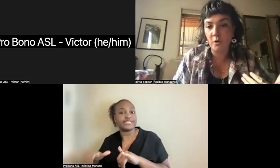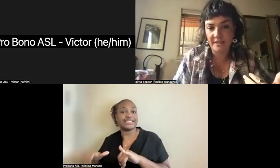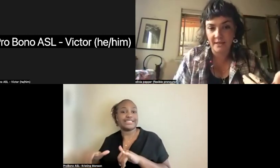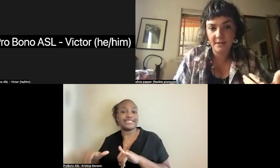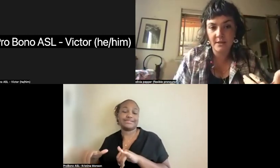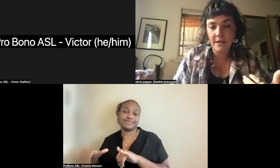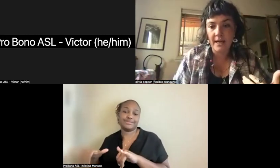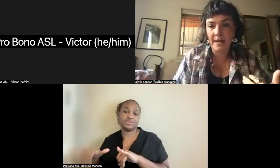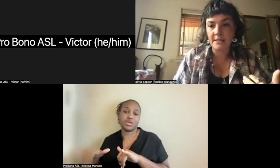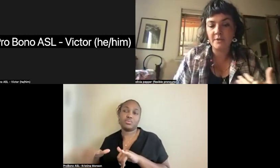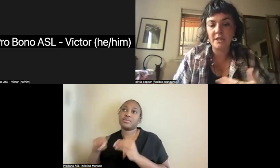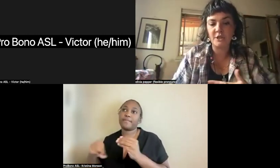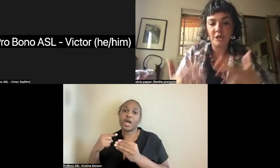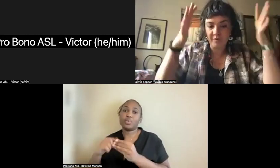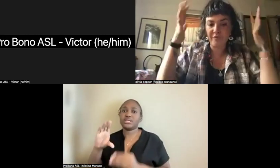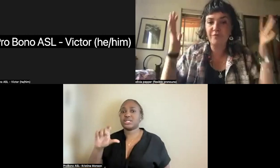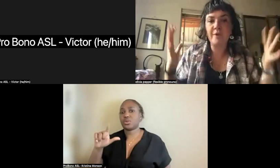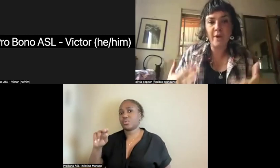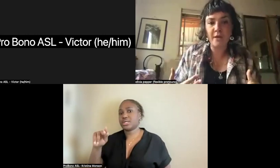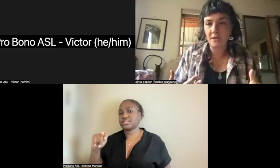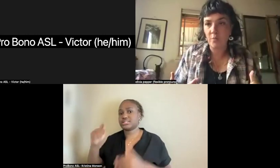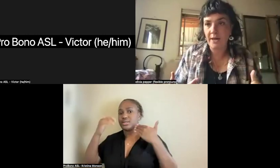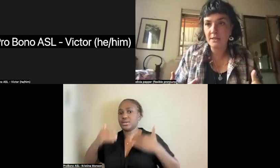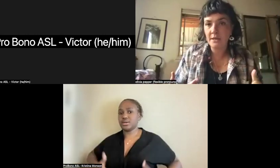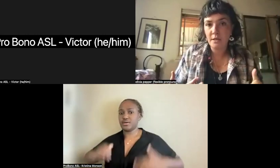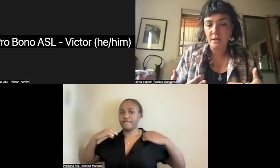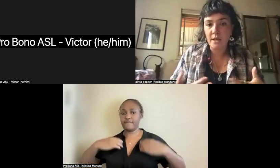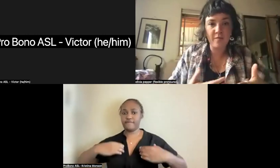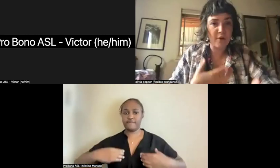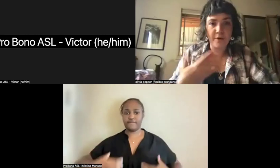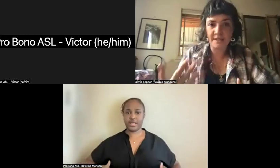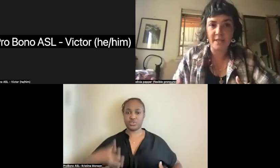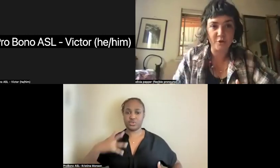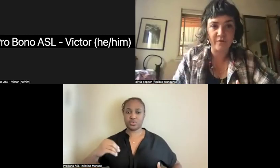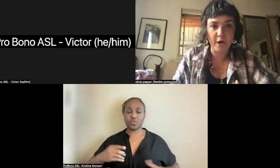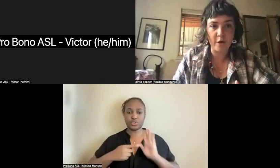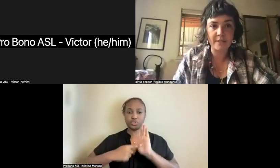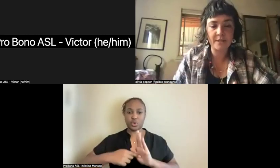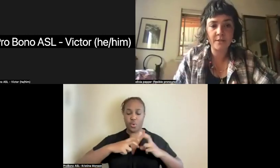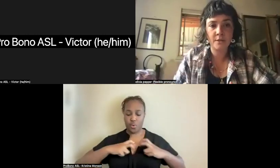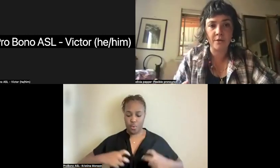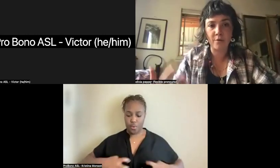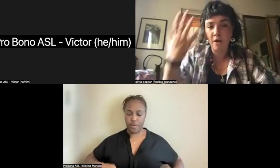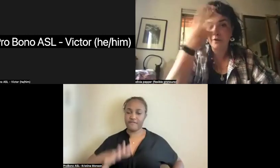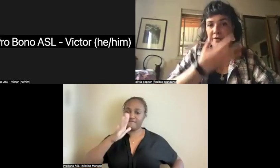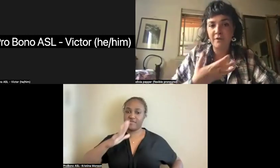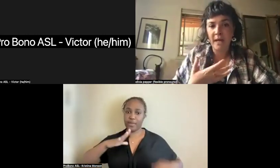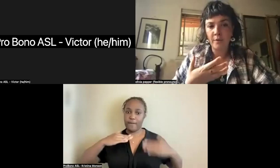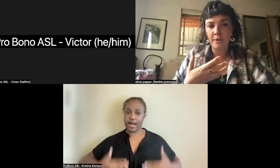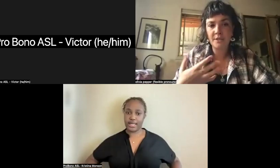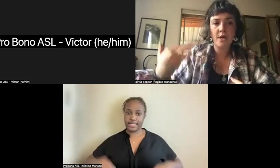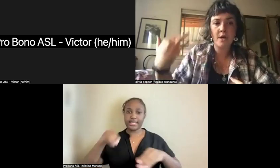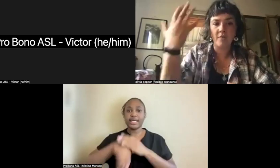called silhouettes and it was the shape of a female silhouette in various natural environments. So covered in